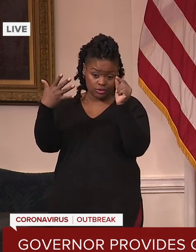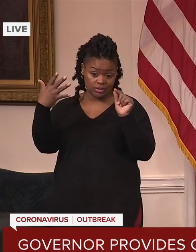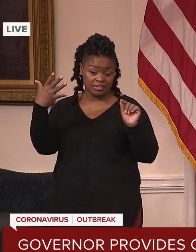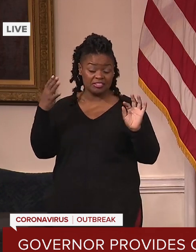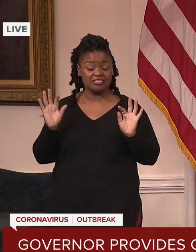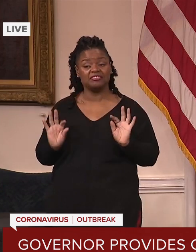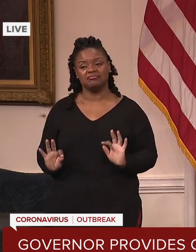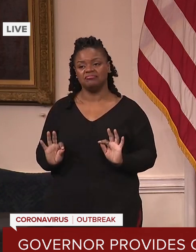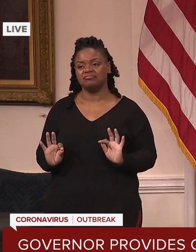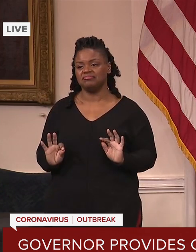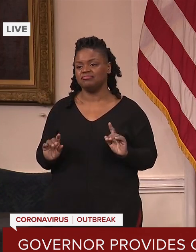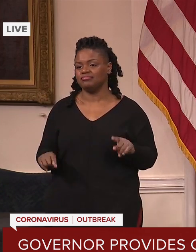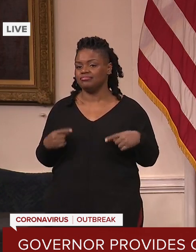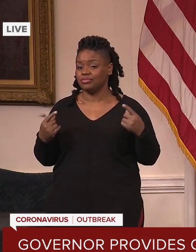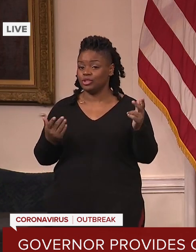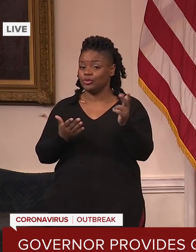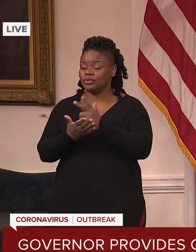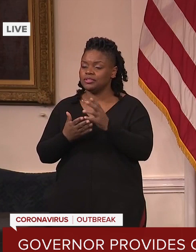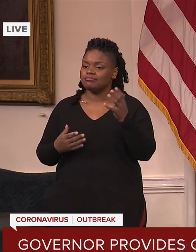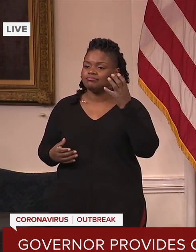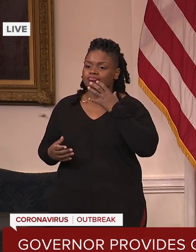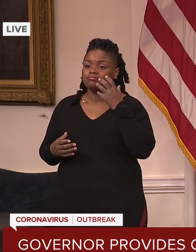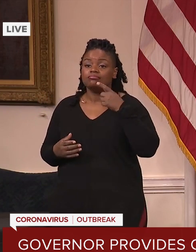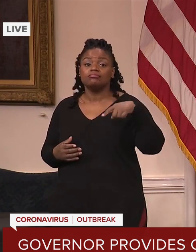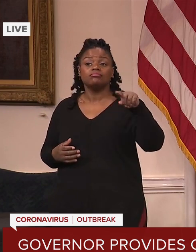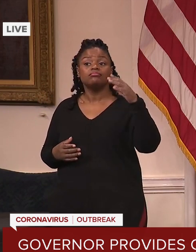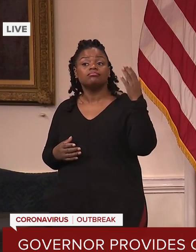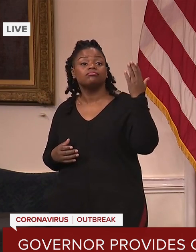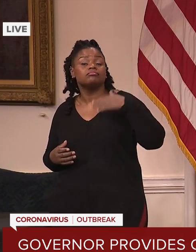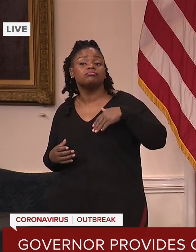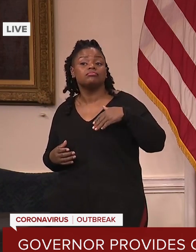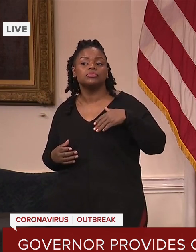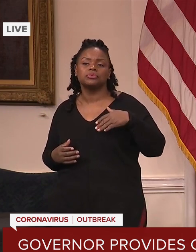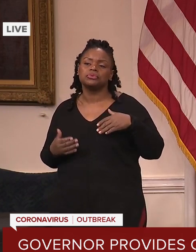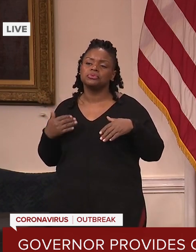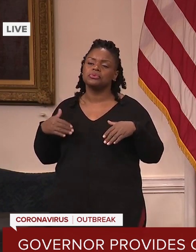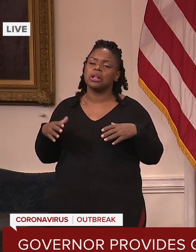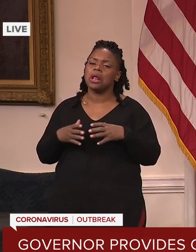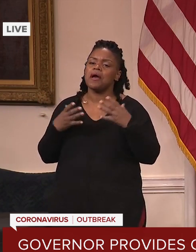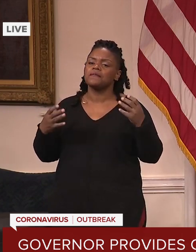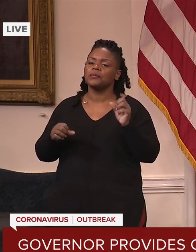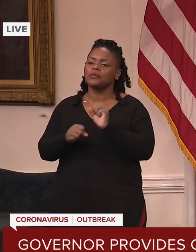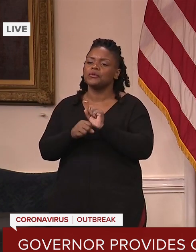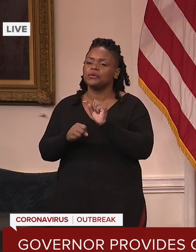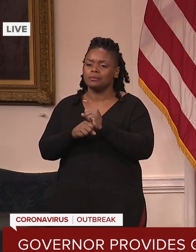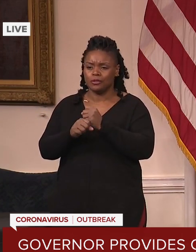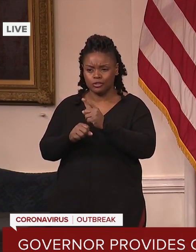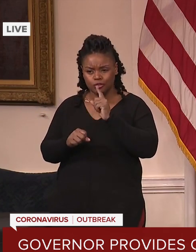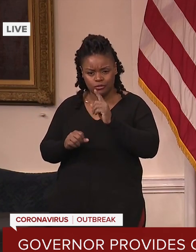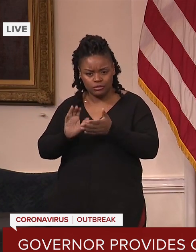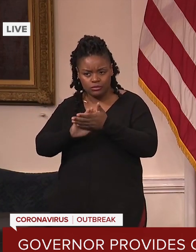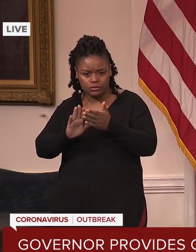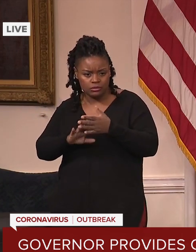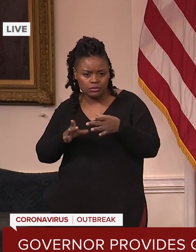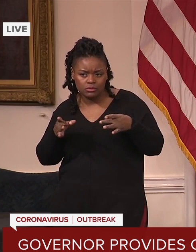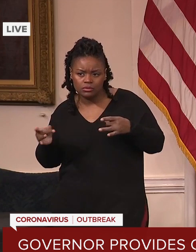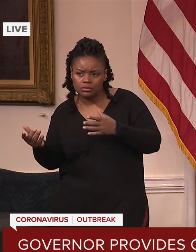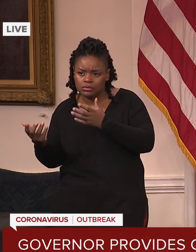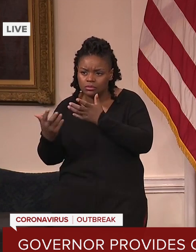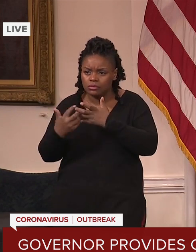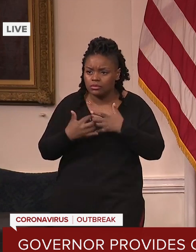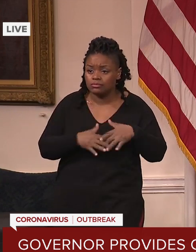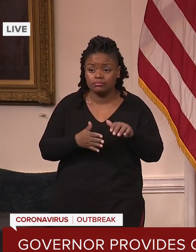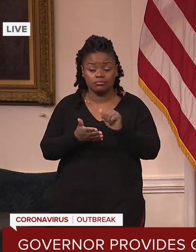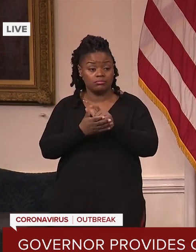perhaps people may not fully appreciate. But this is a lot of the logistics and the operational work that our local health departments, our hospitals